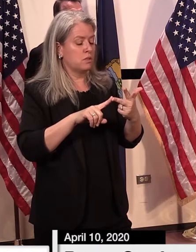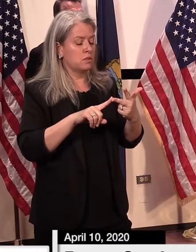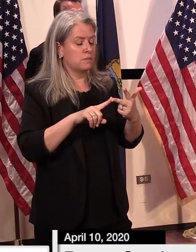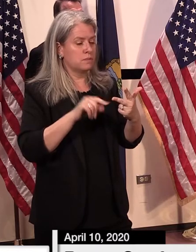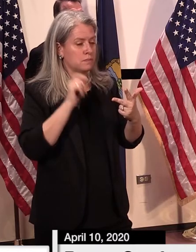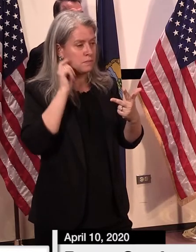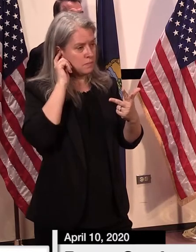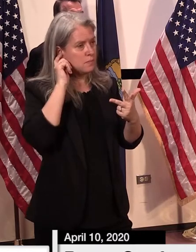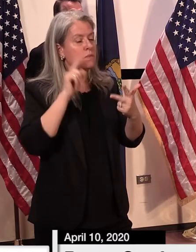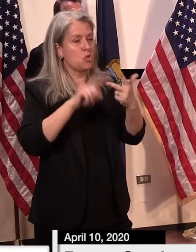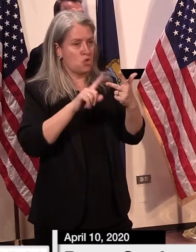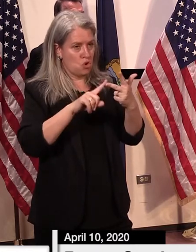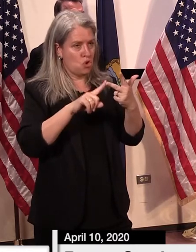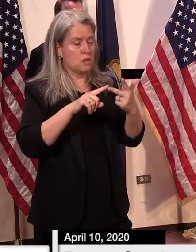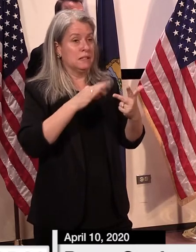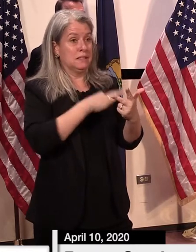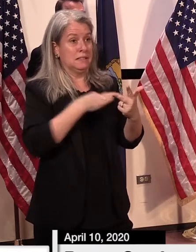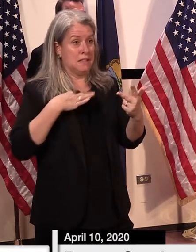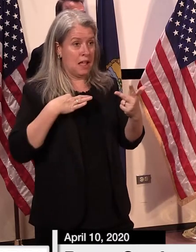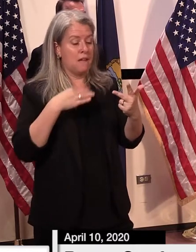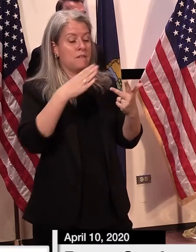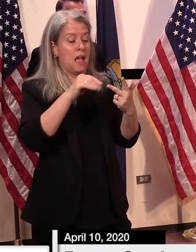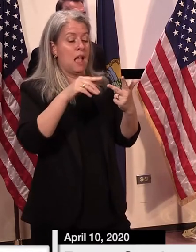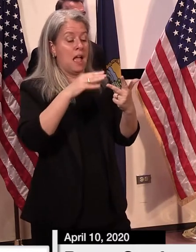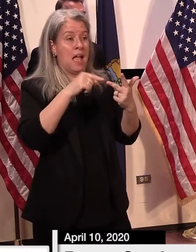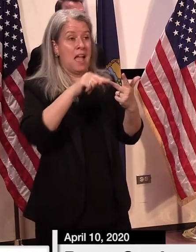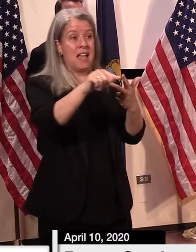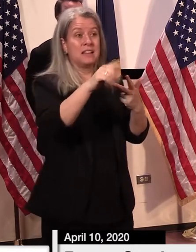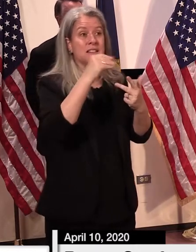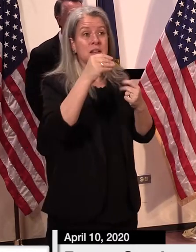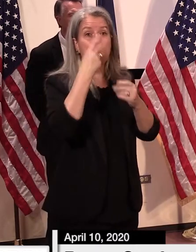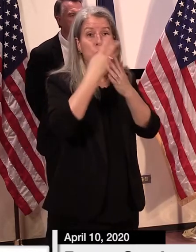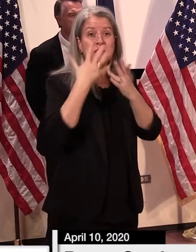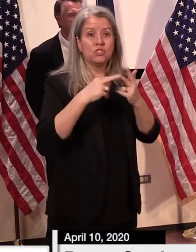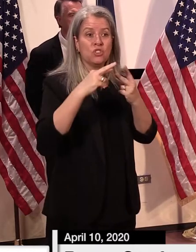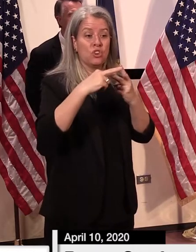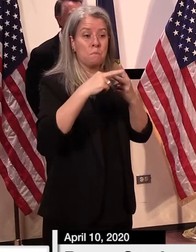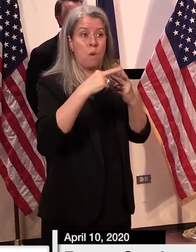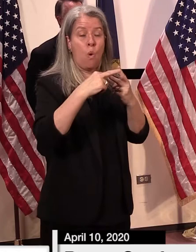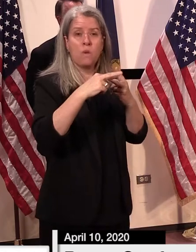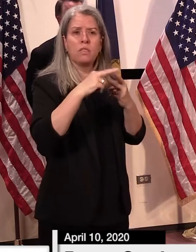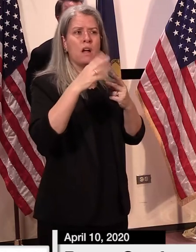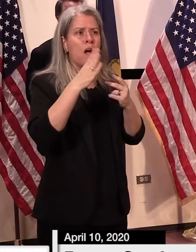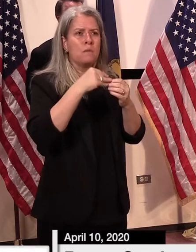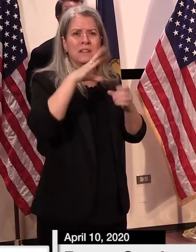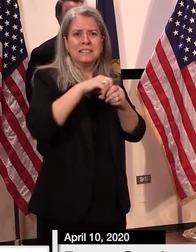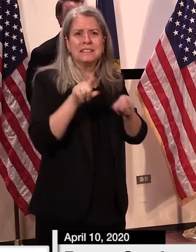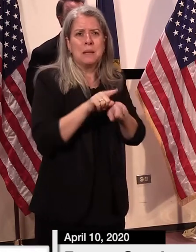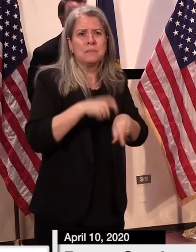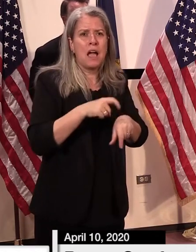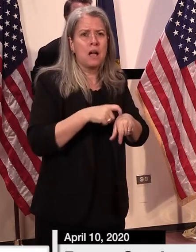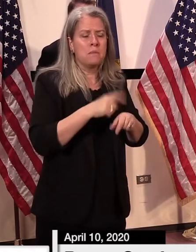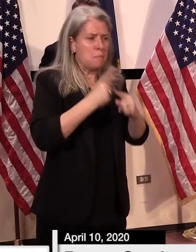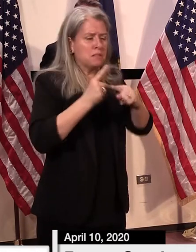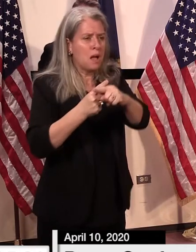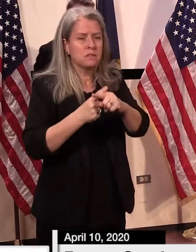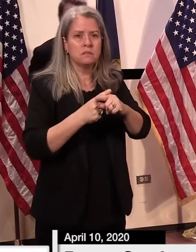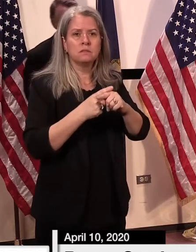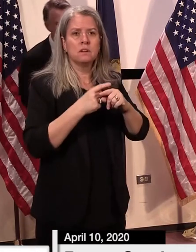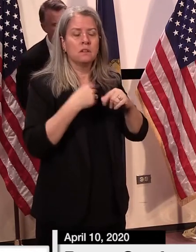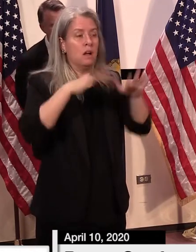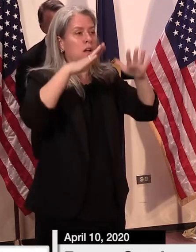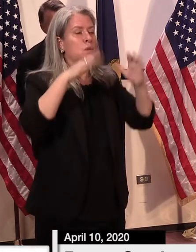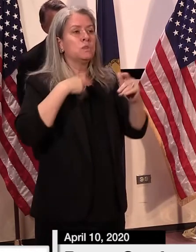uh correctional officer and the inmate almost happened within 24 hours as soon as we saw that we started